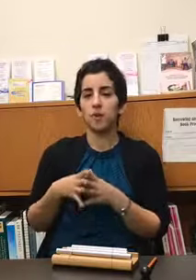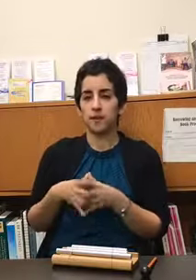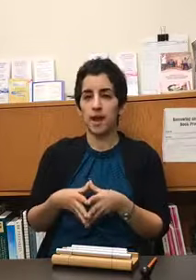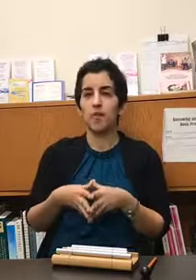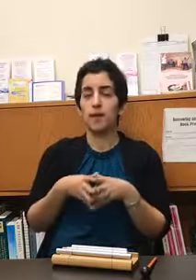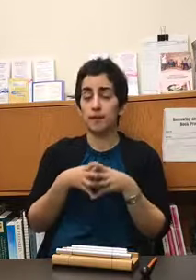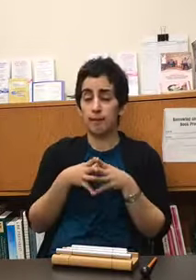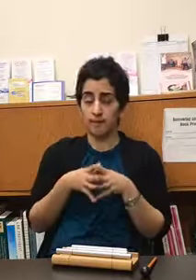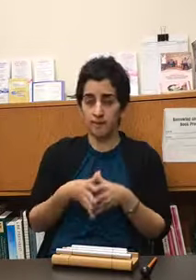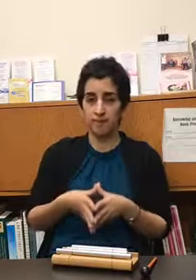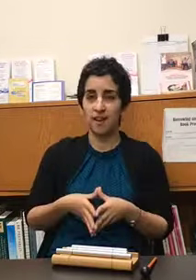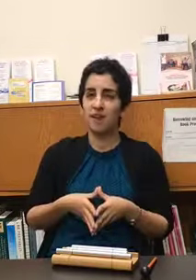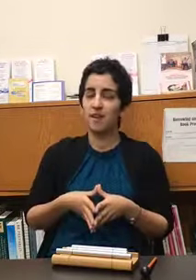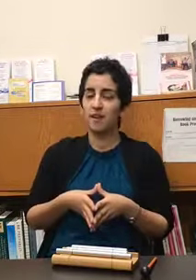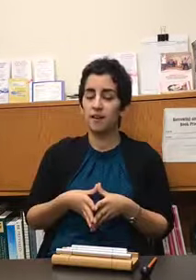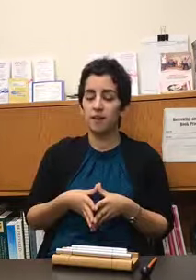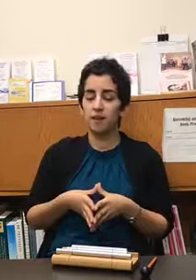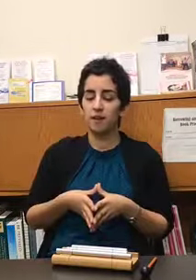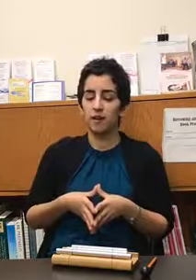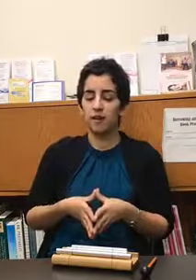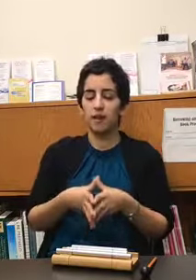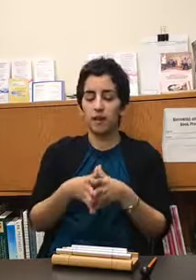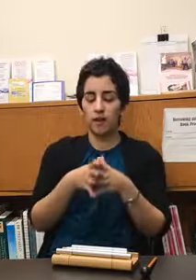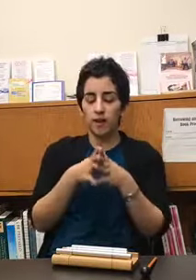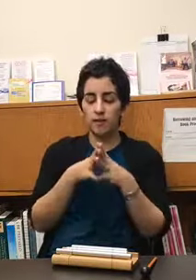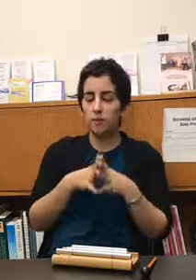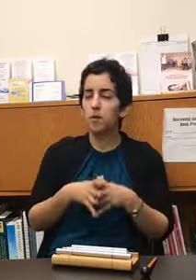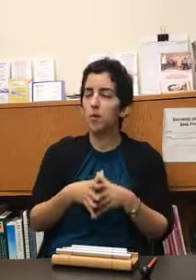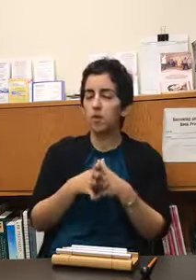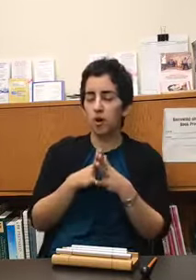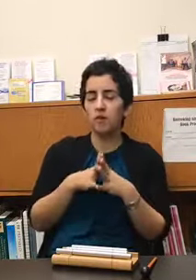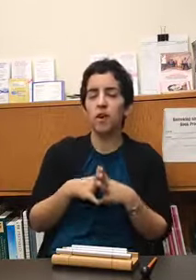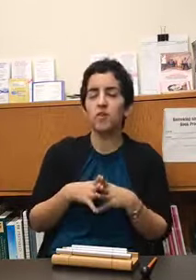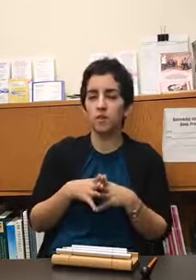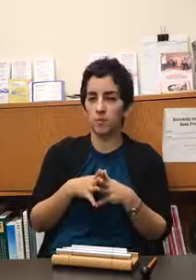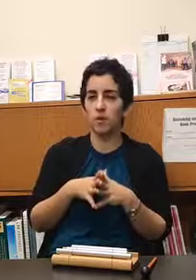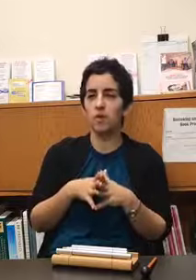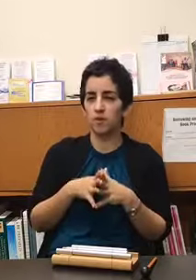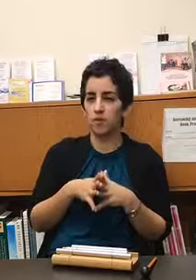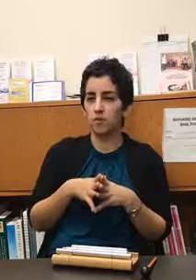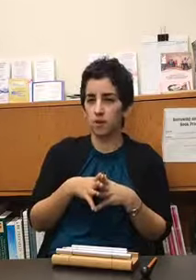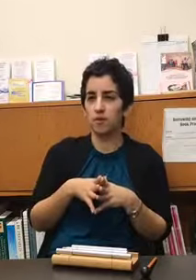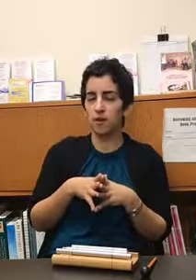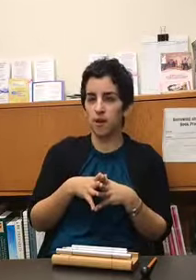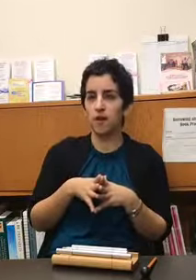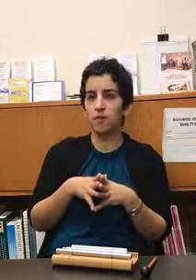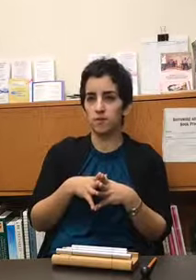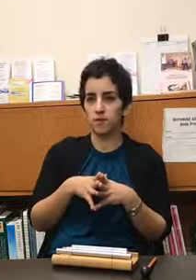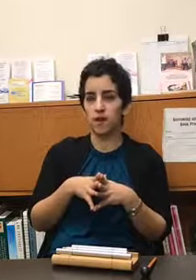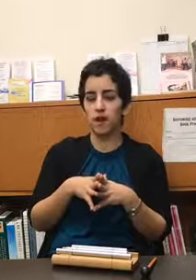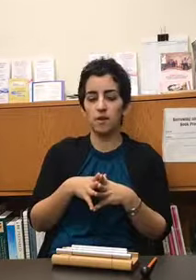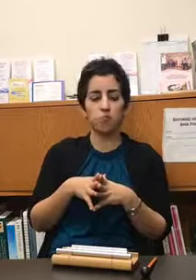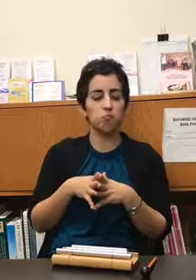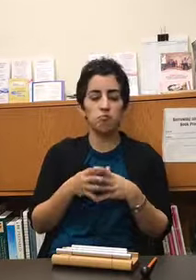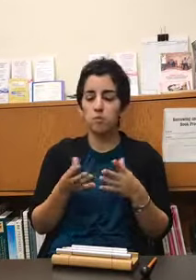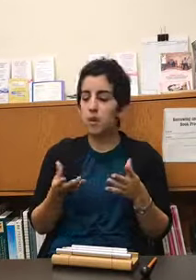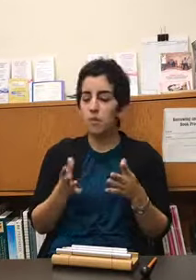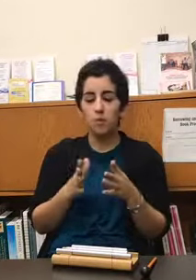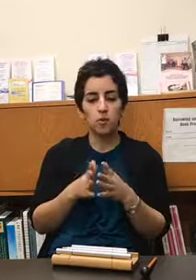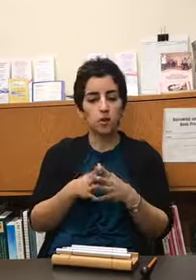down and listening is something we don't often have the experience of in our day-to-day lives and sometimes people say